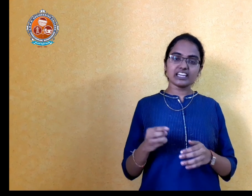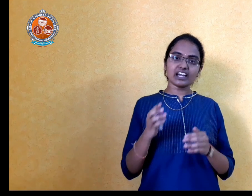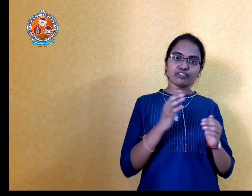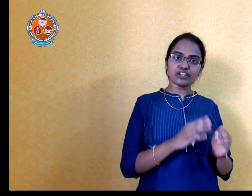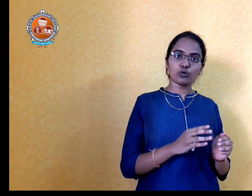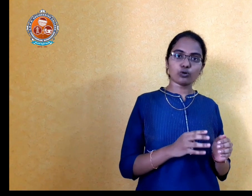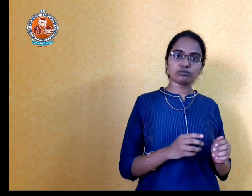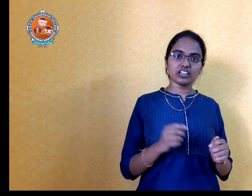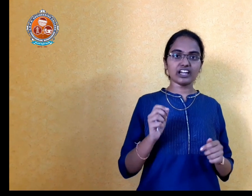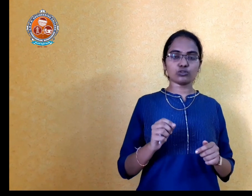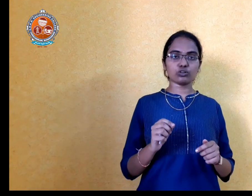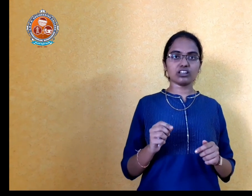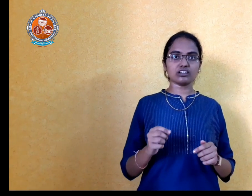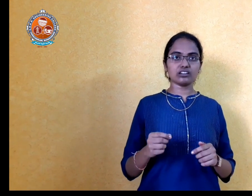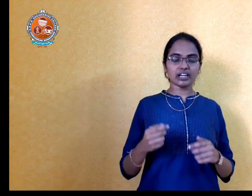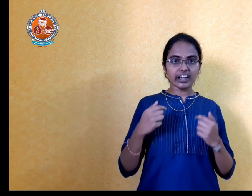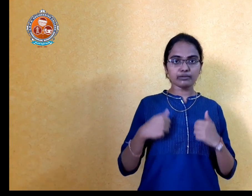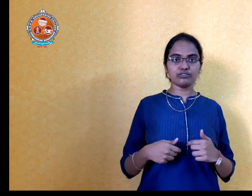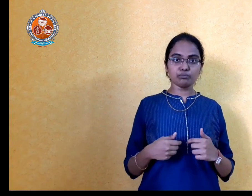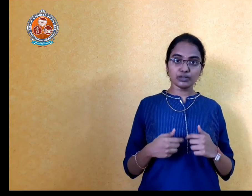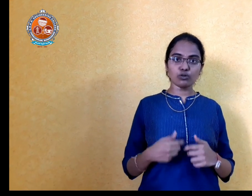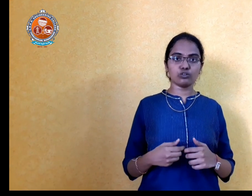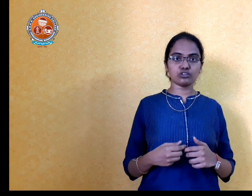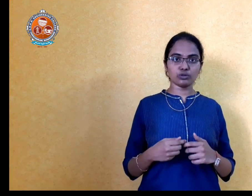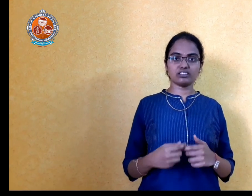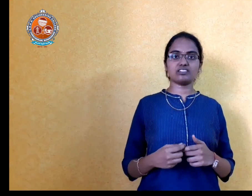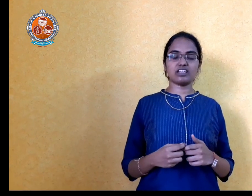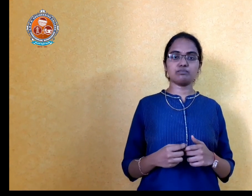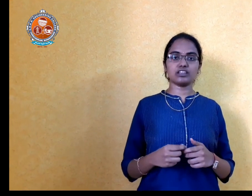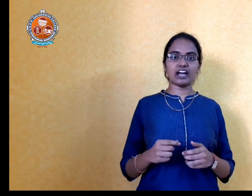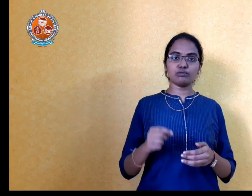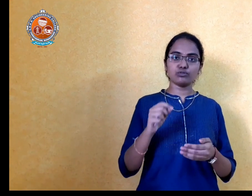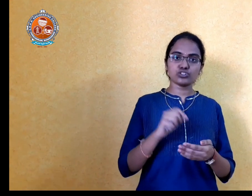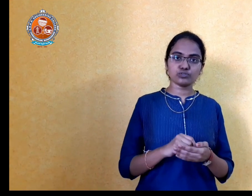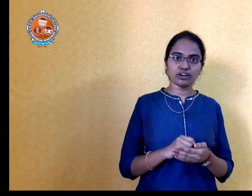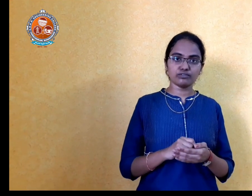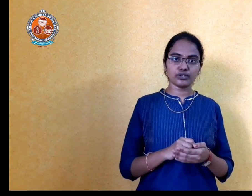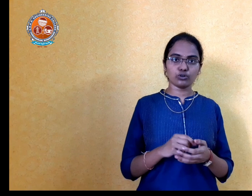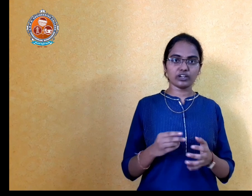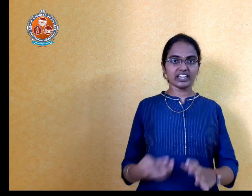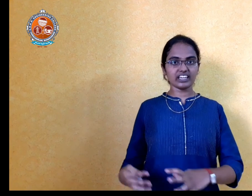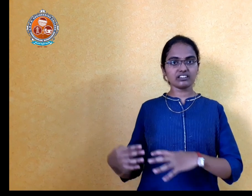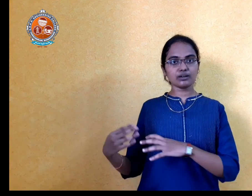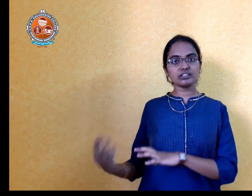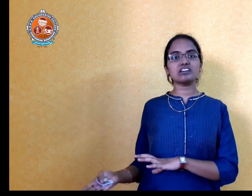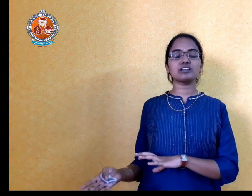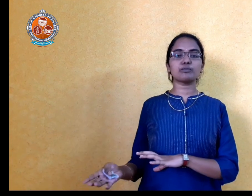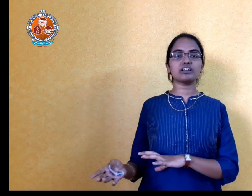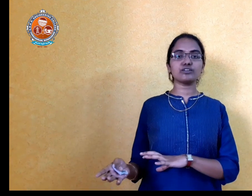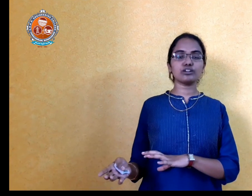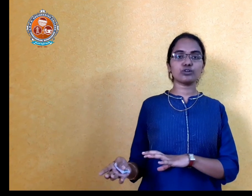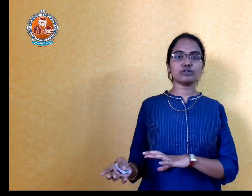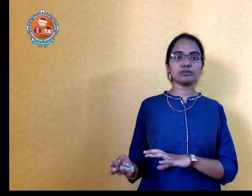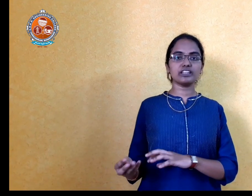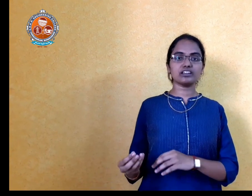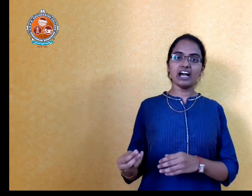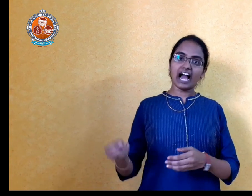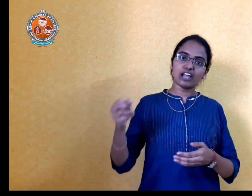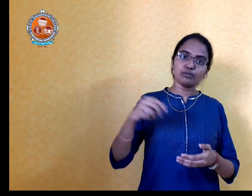Then I went home, then I thought that. Even me also doing the same thing. I will be watching one video, again some other recommended video will be there. I will be